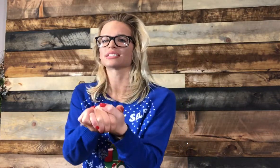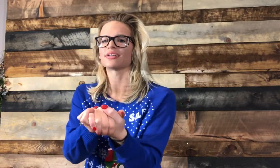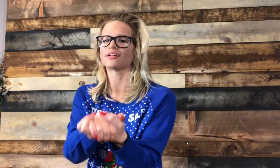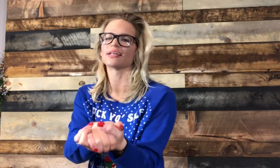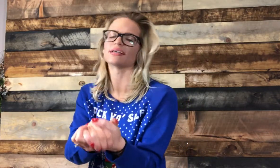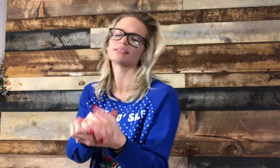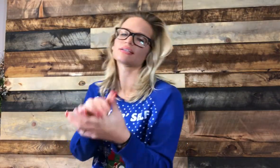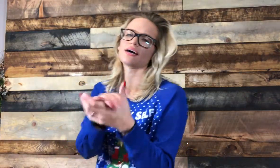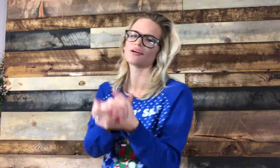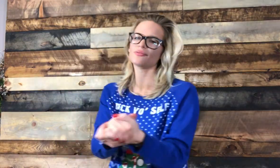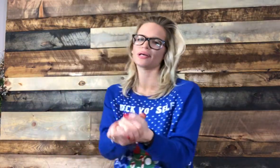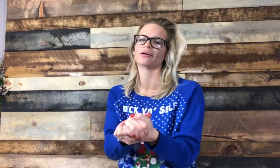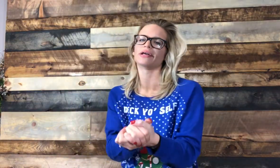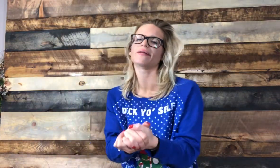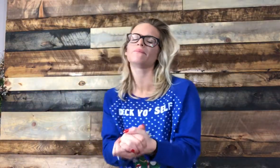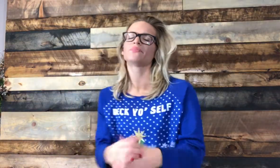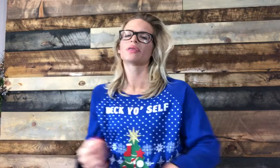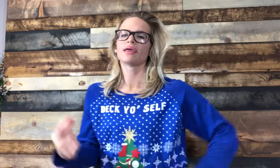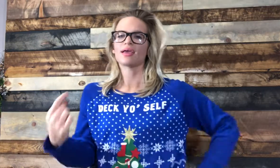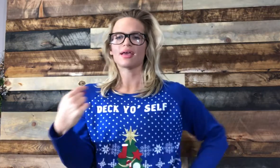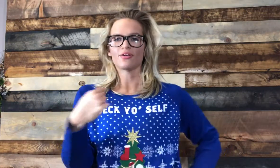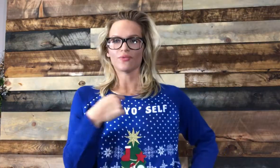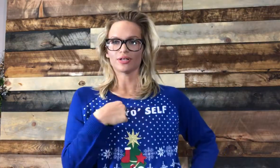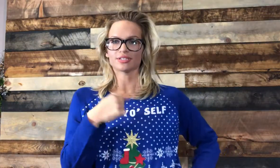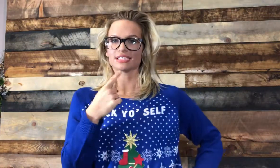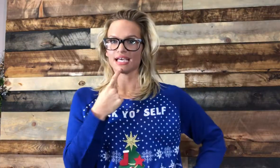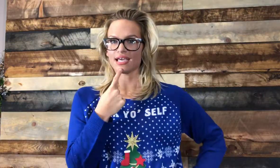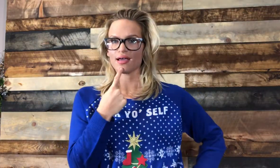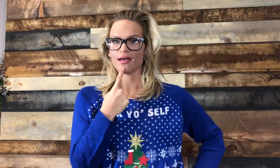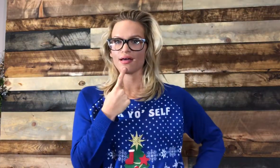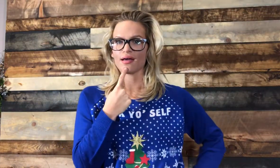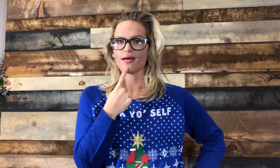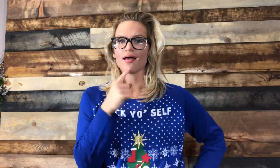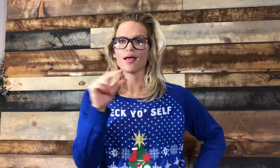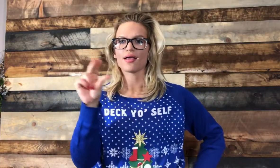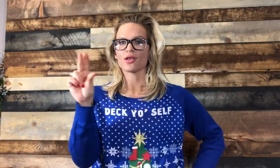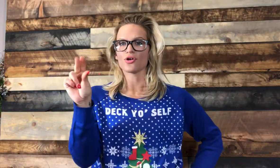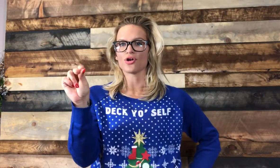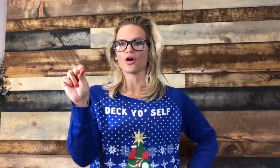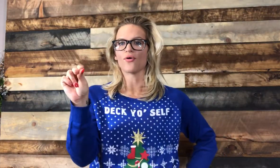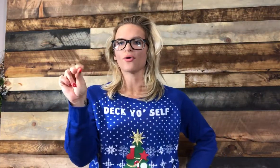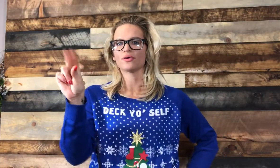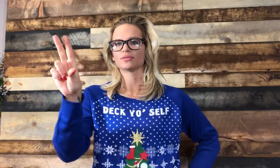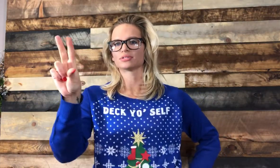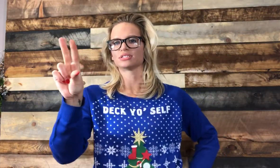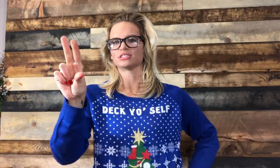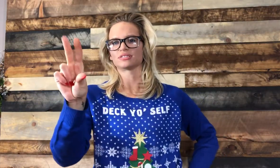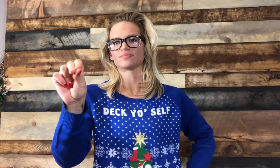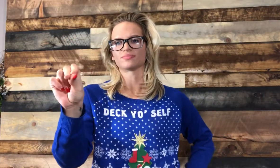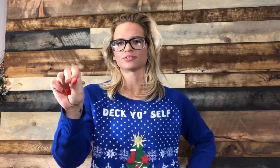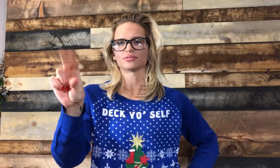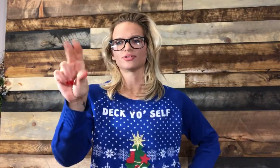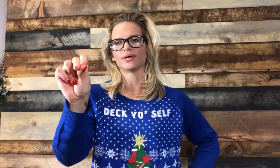together like this. Are you married? And will say, no. Just two